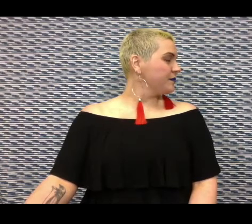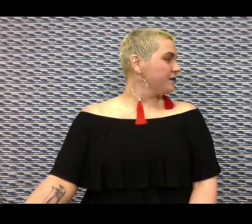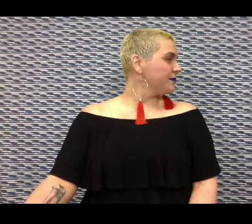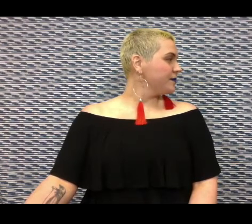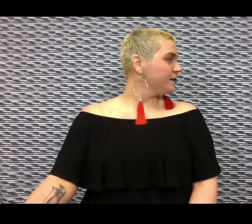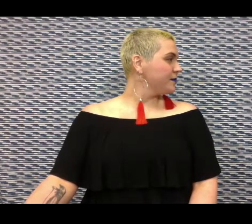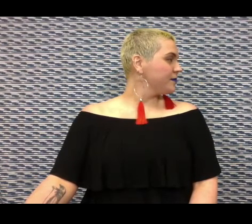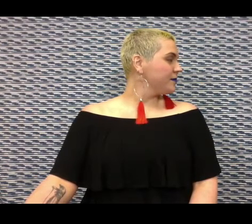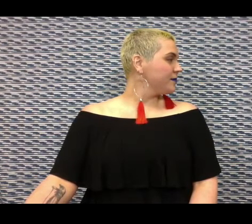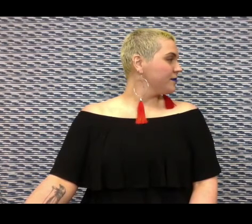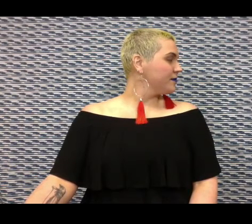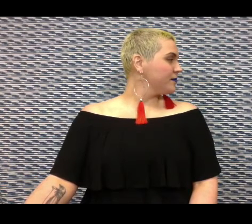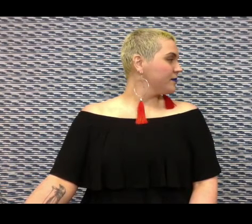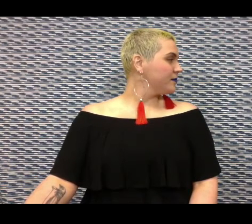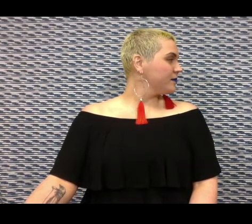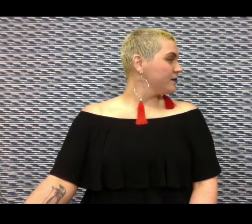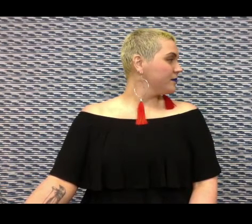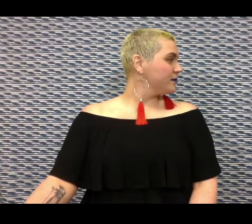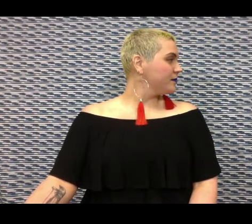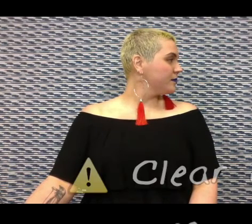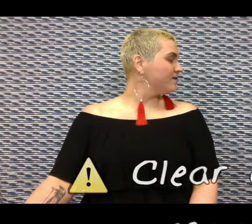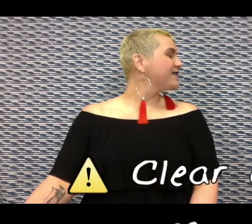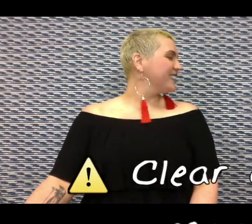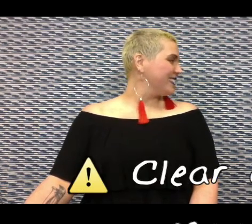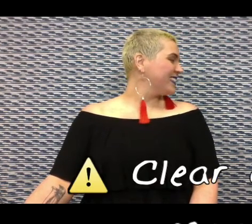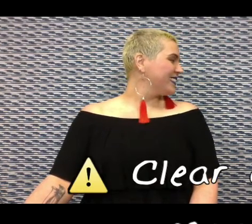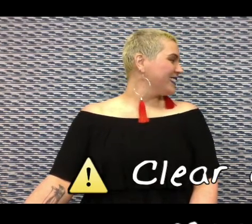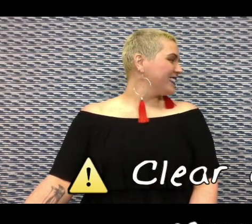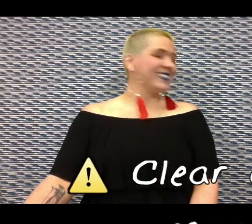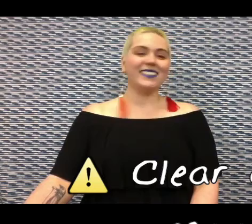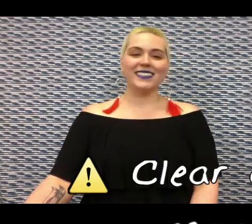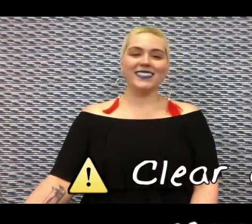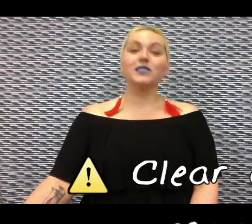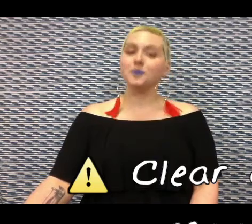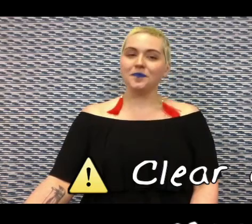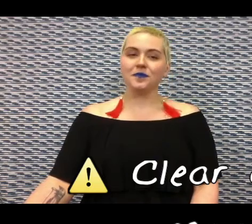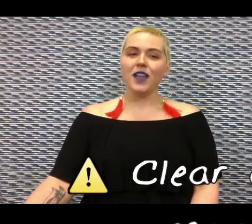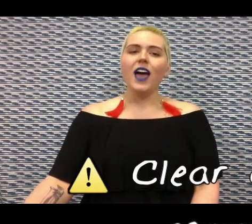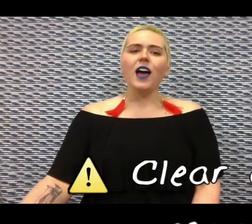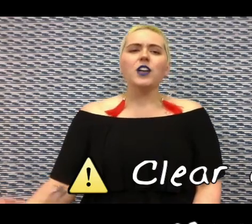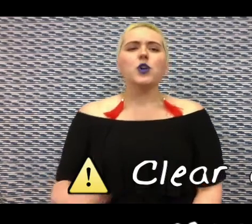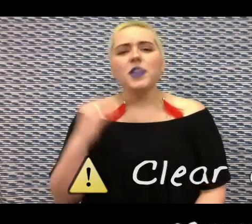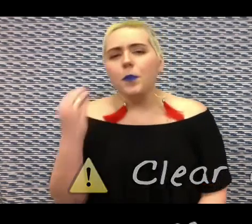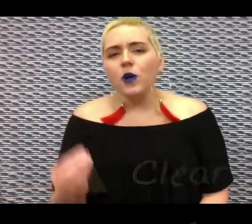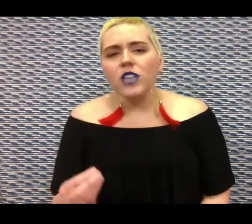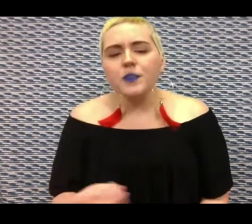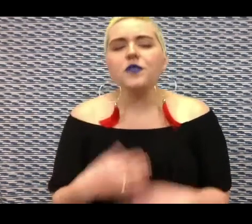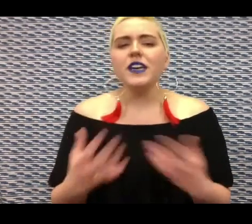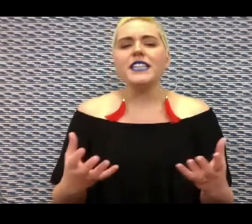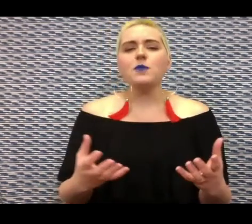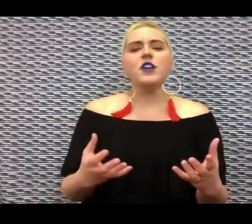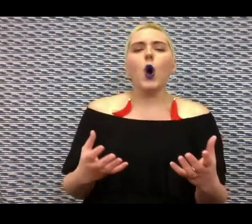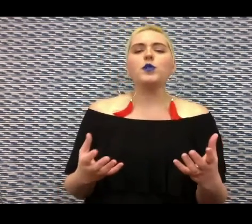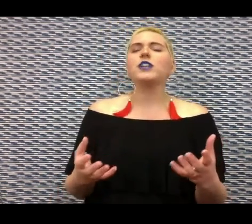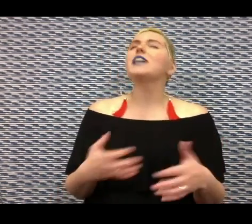most important part of any relationship is that everyone is consenting and on the same page. So in the build-up to